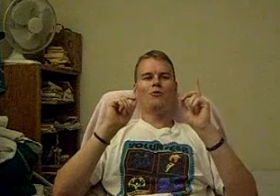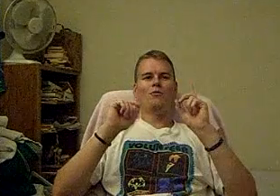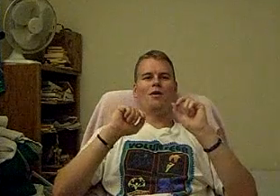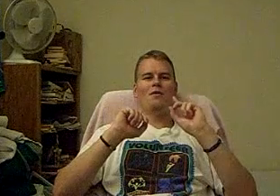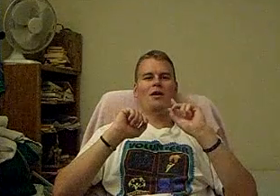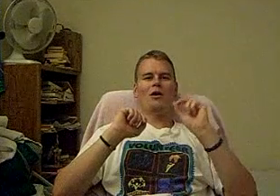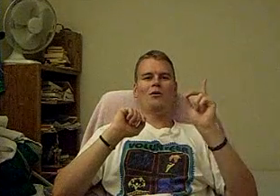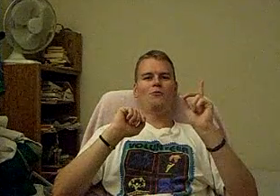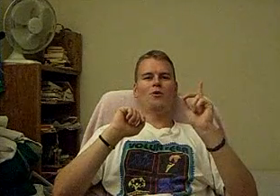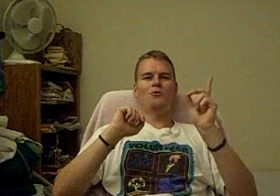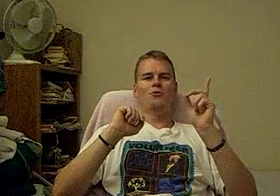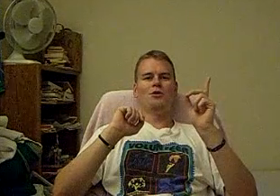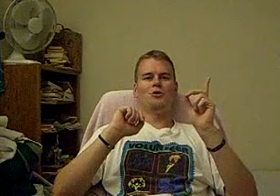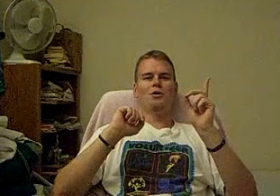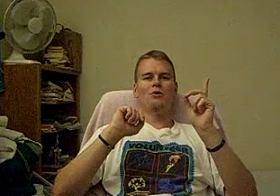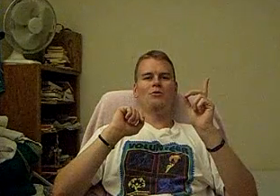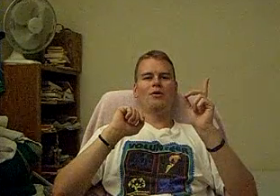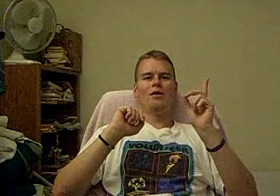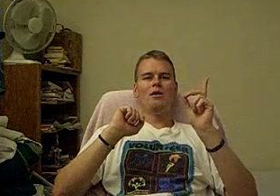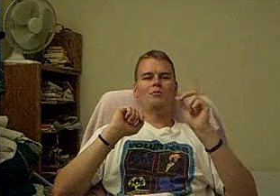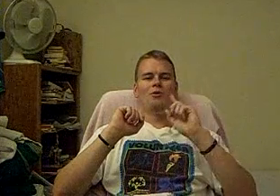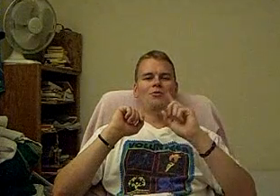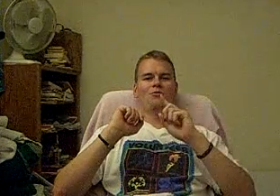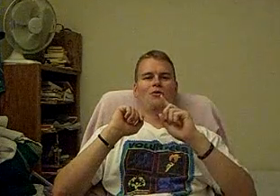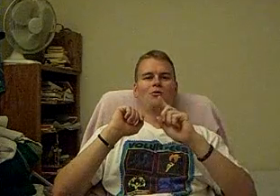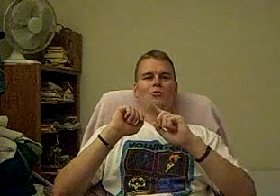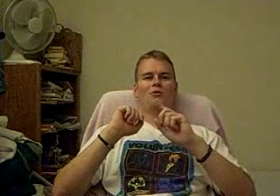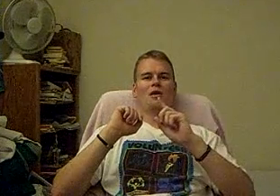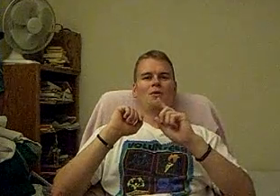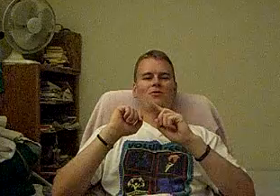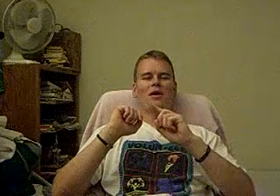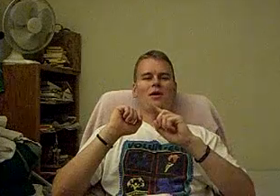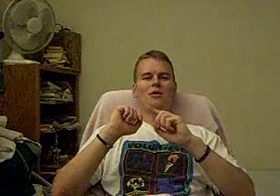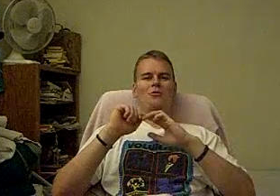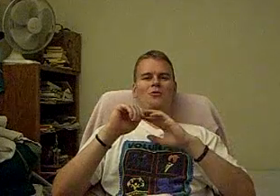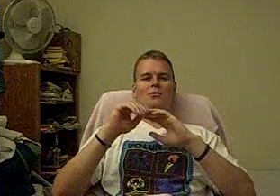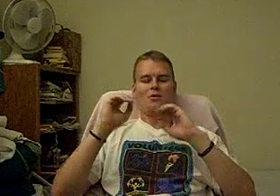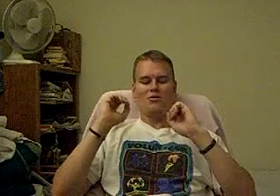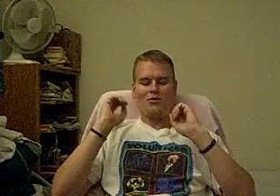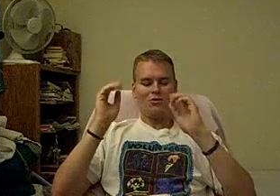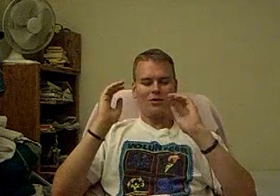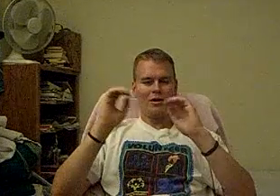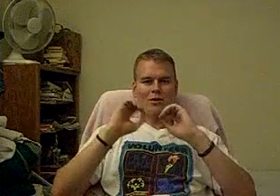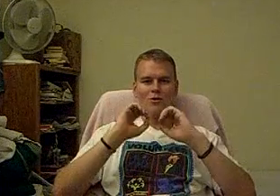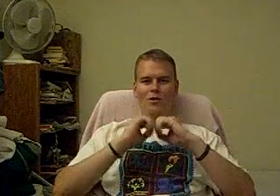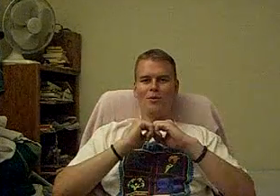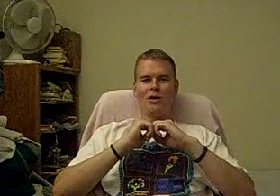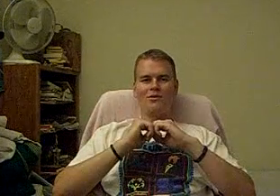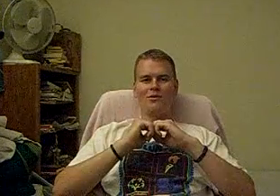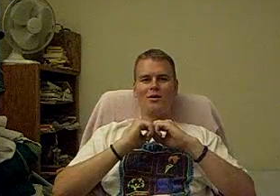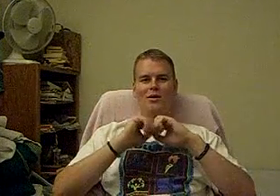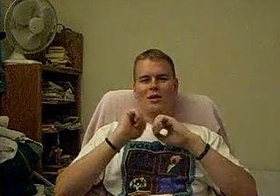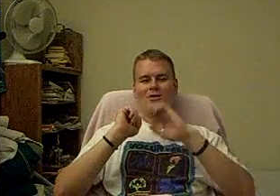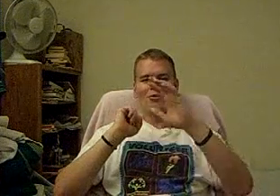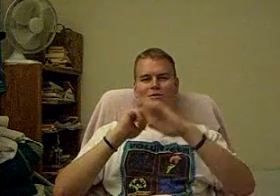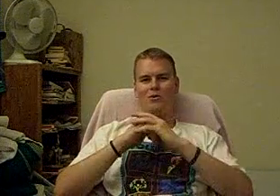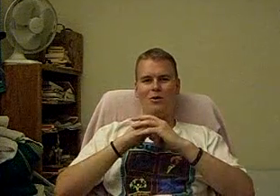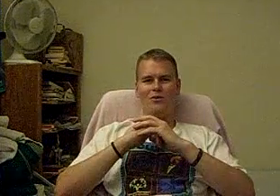may have had like one or two good shows, but it was this person who always came in second, who was just consistently doing the best. And that's the person that wins.